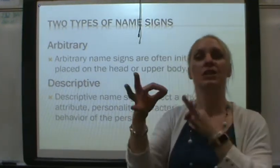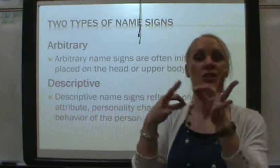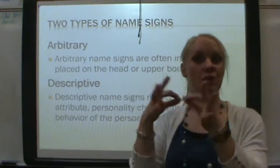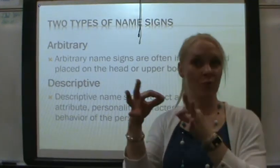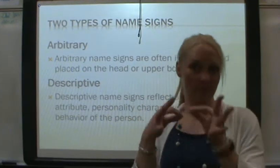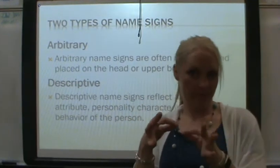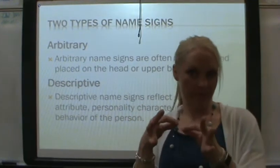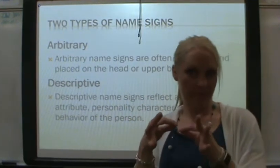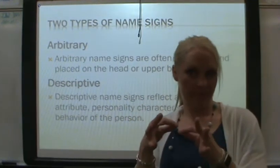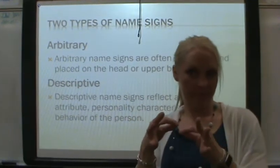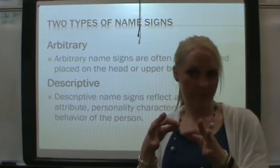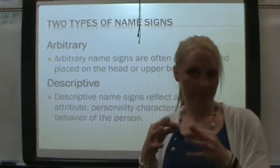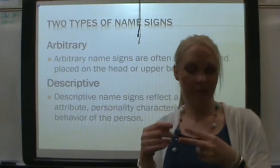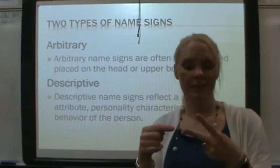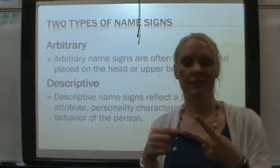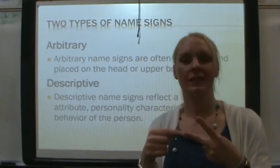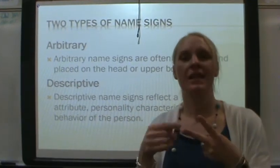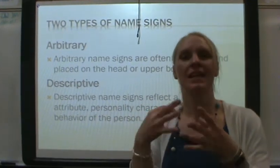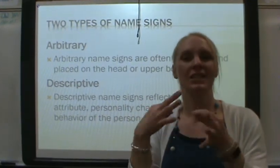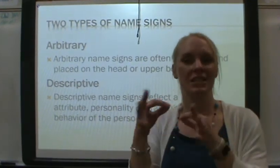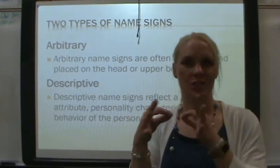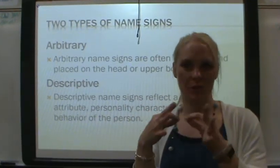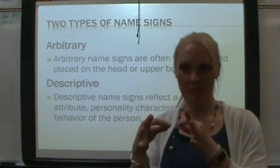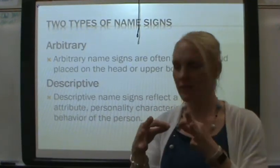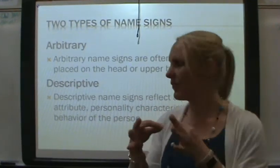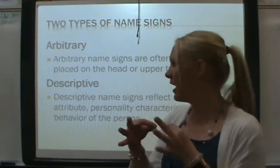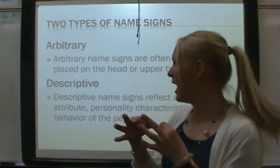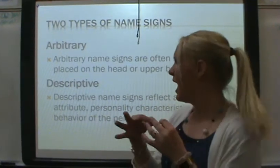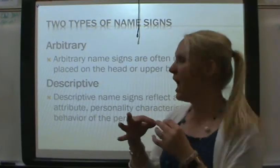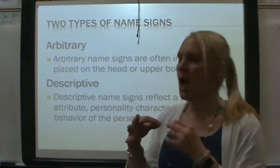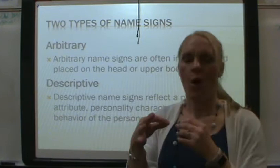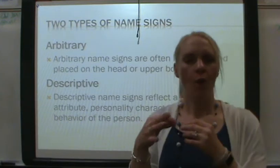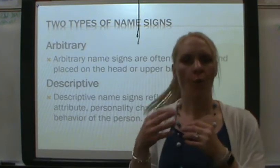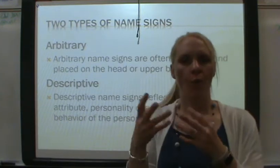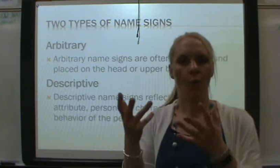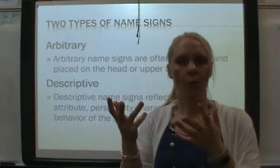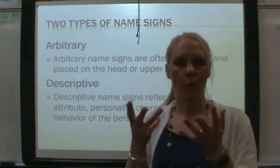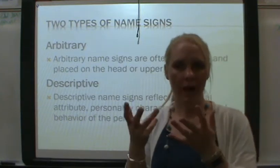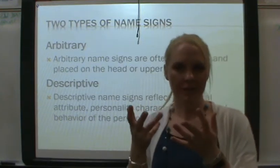Descriptive. Right? Descriptive. Right?